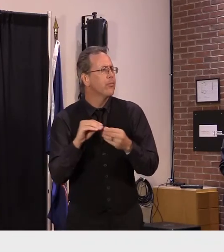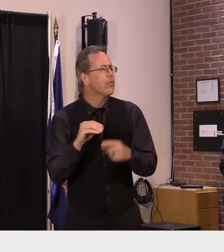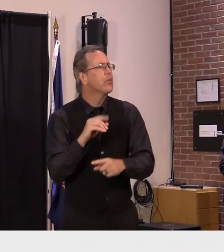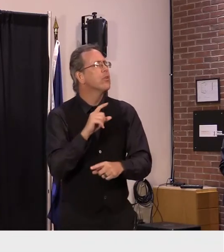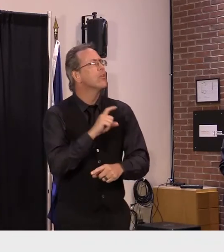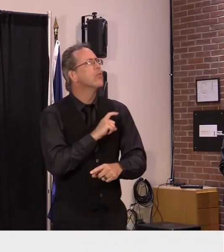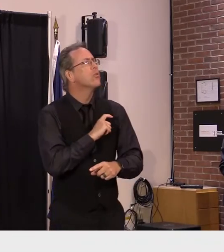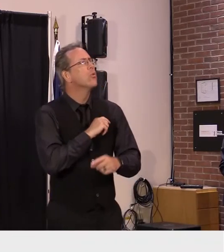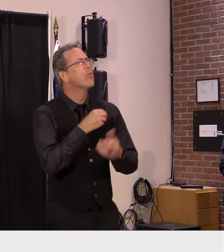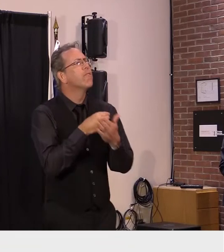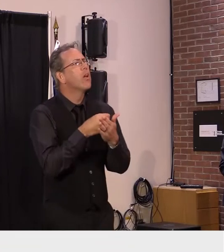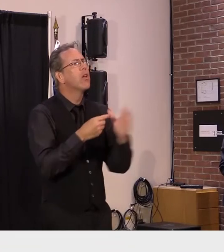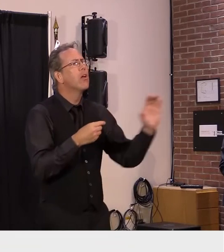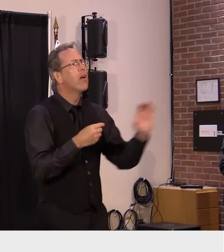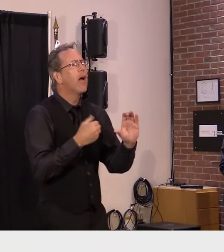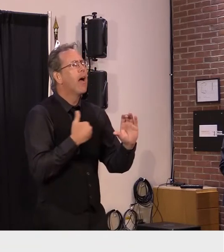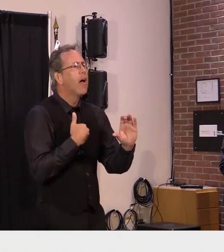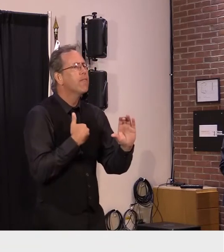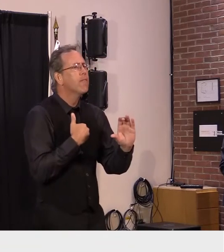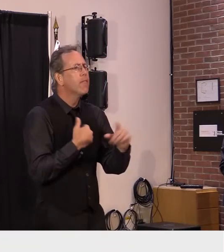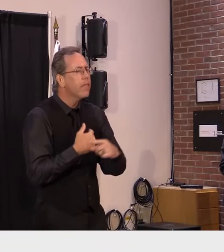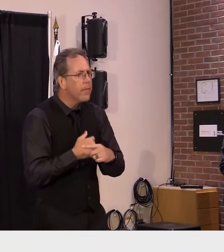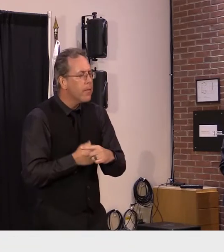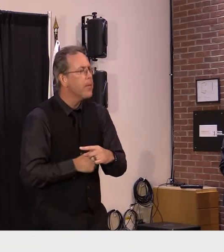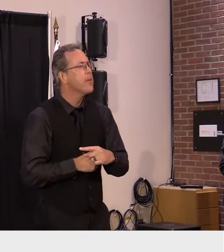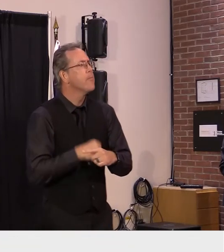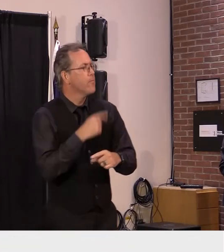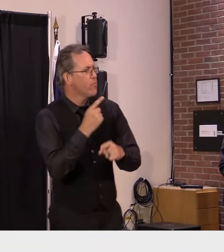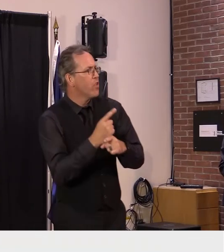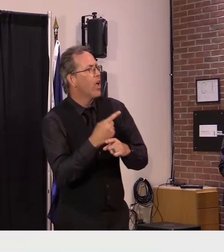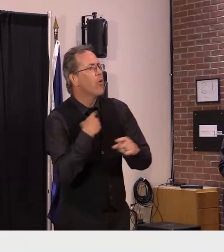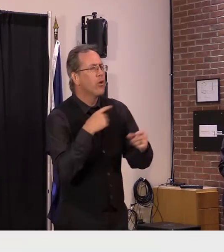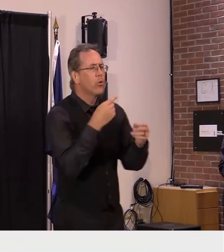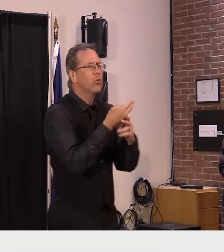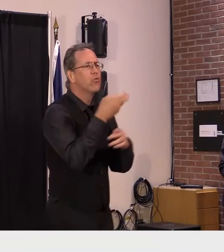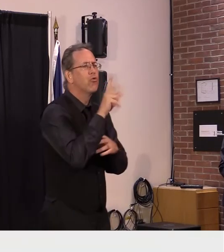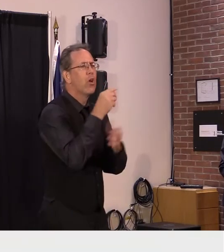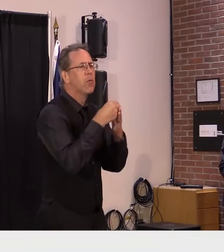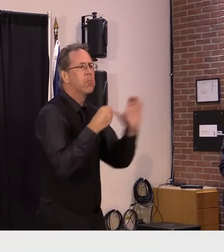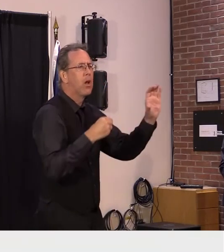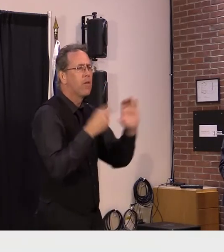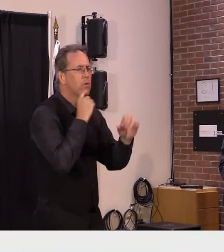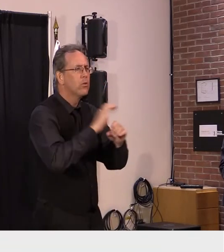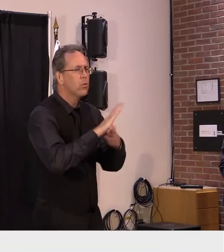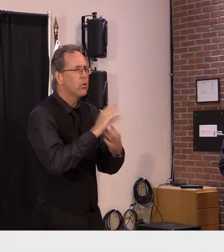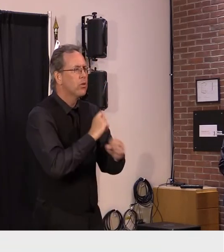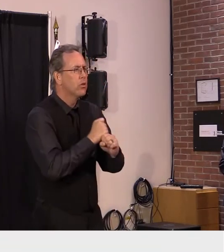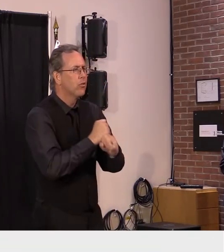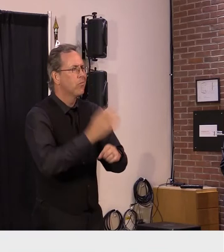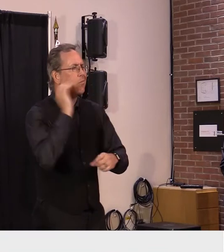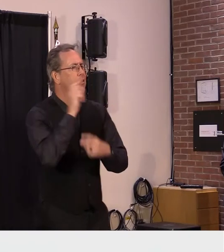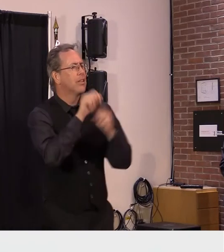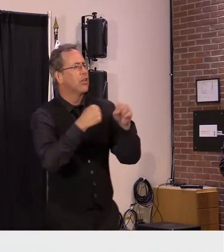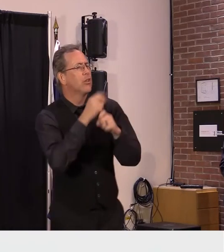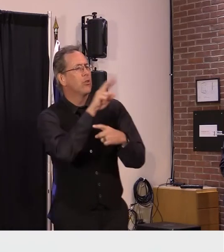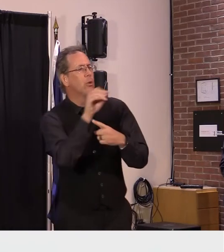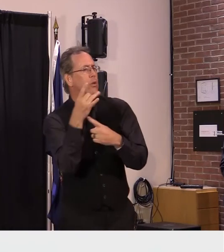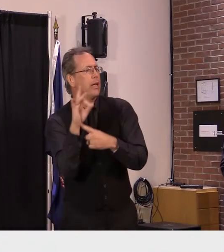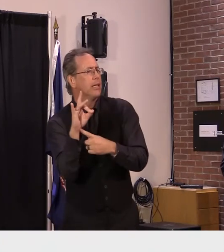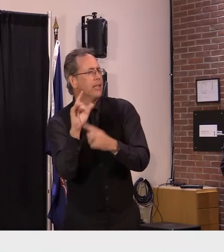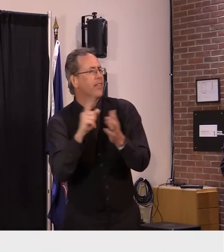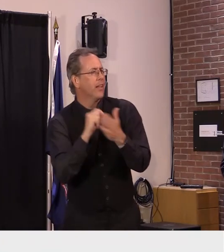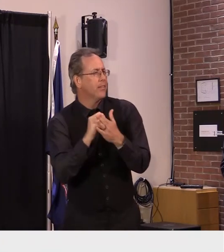that was a very useful uh useful source of funding large part in 2018 that went through facility upgrades security